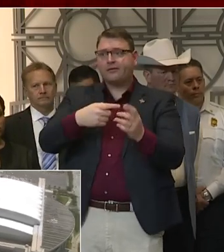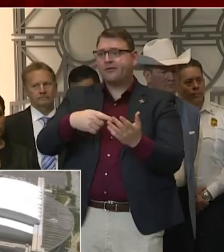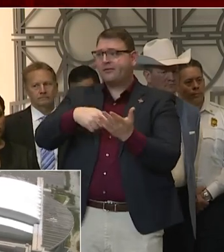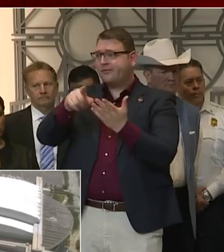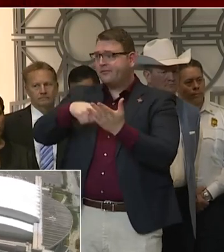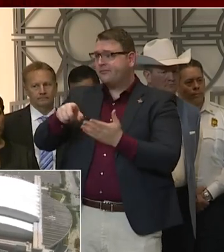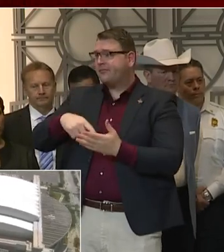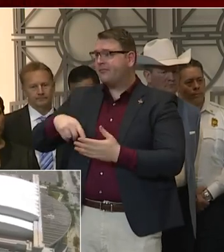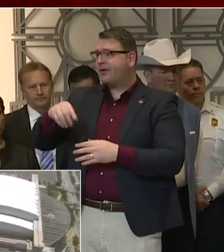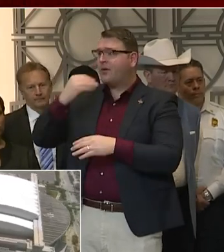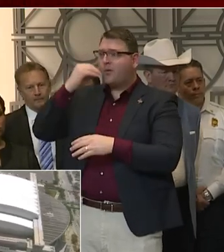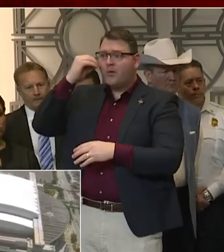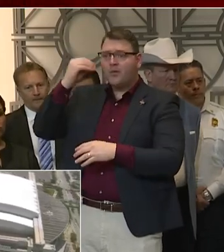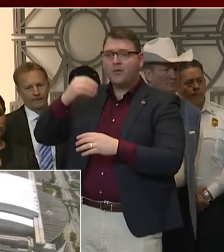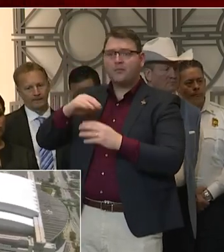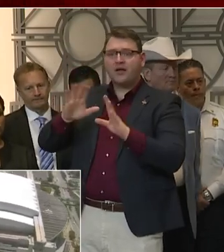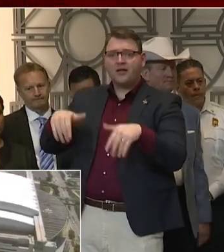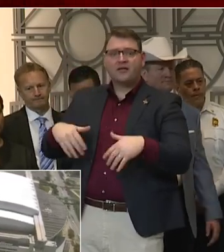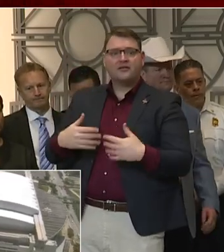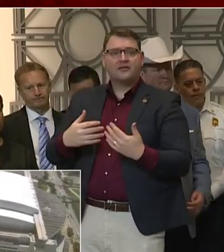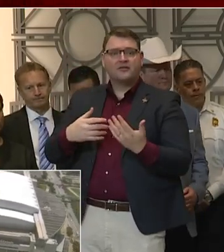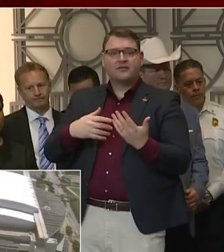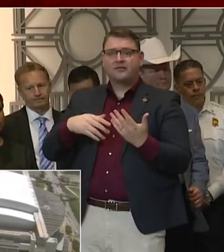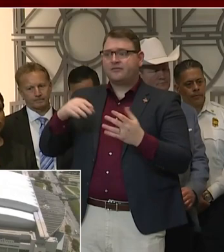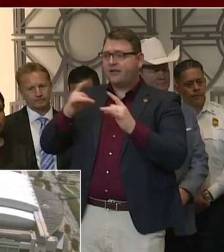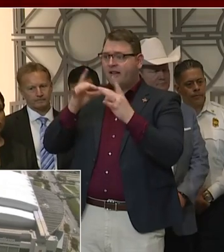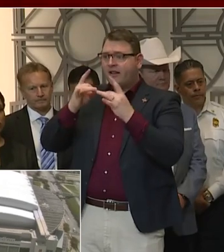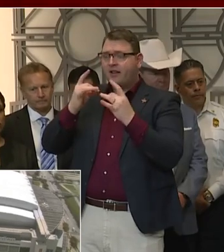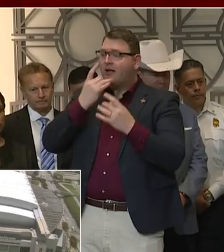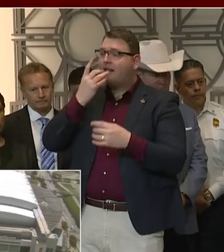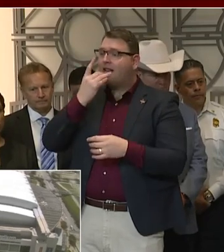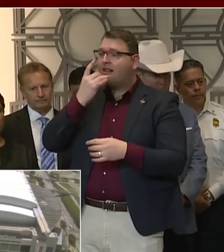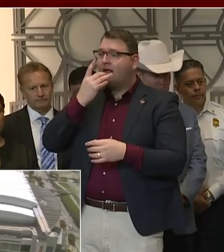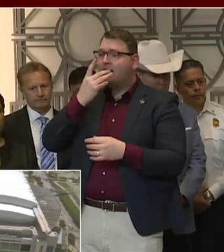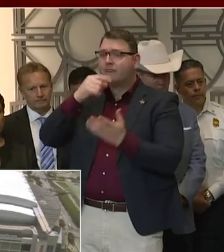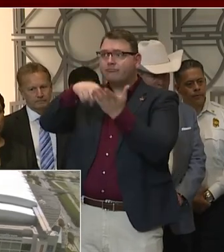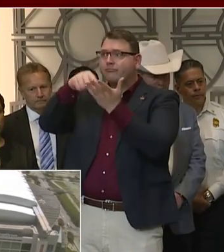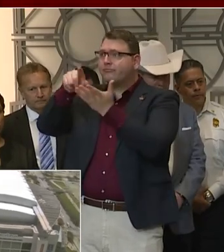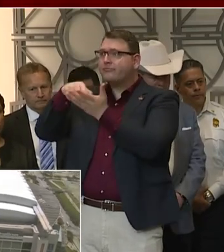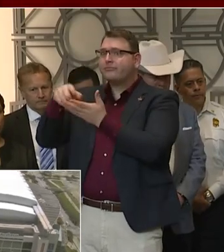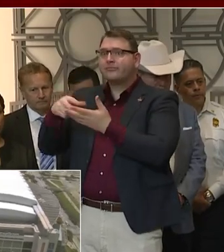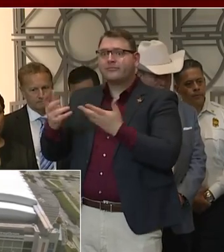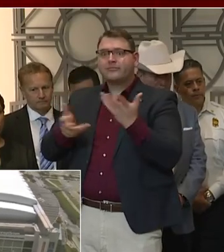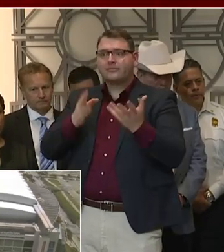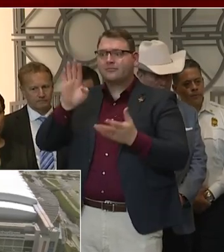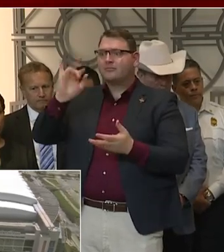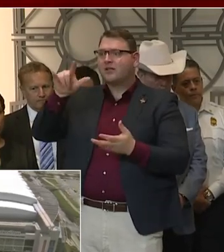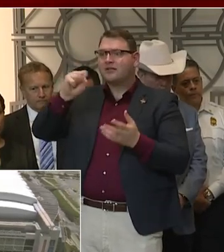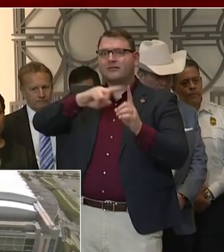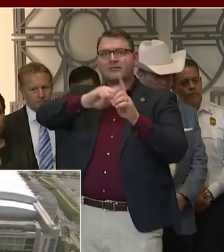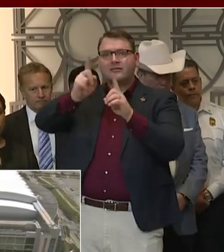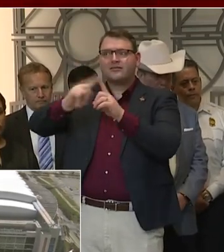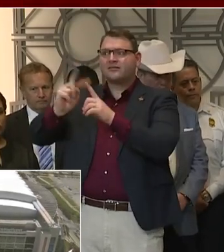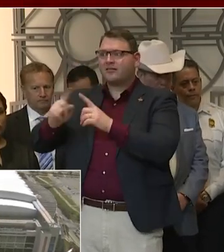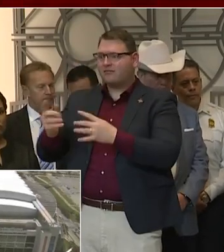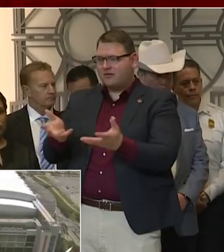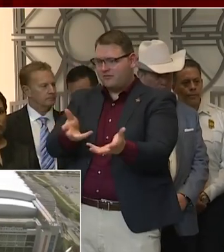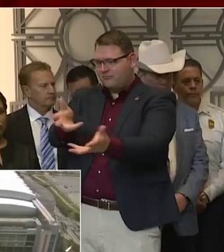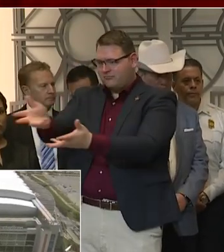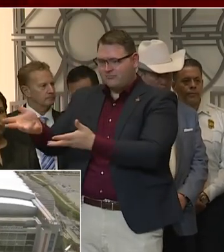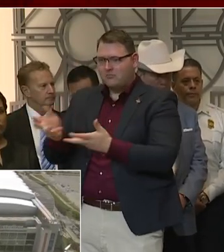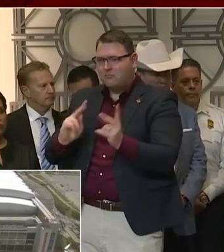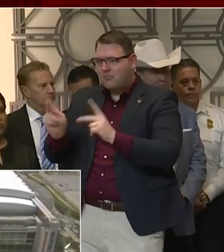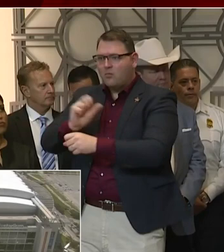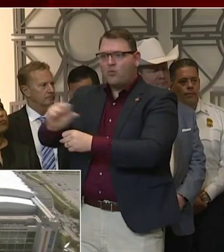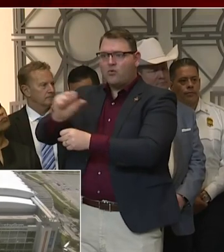electricity bills. And so up to the point of yesterday, all of the confirmed cases in Fort Bend,